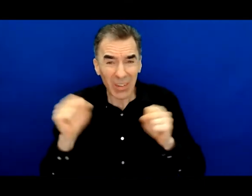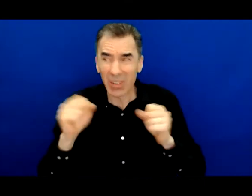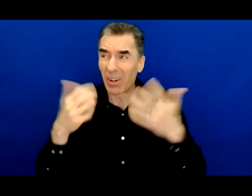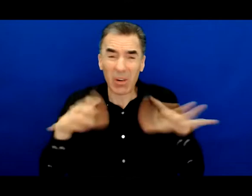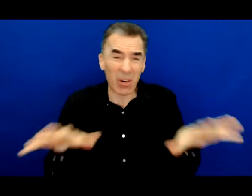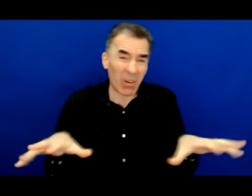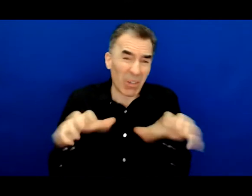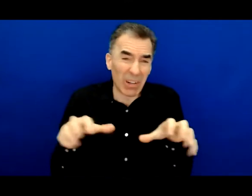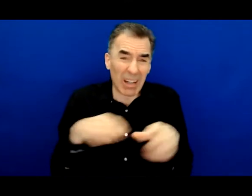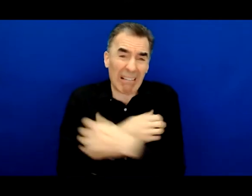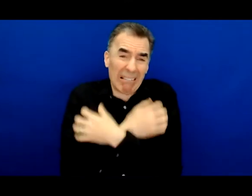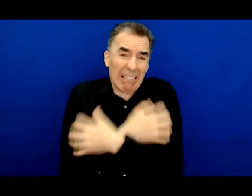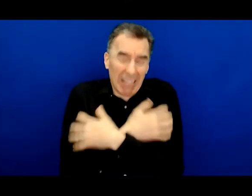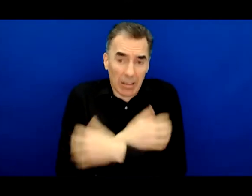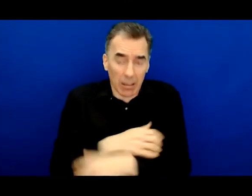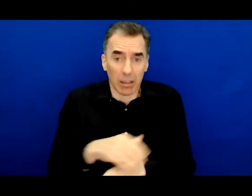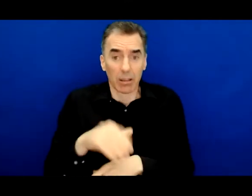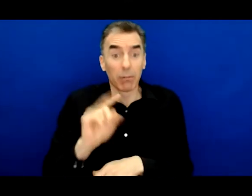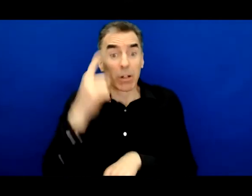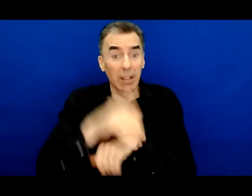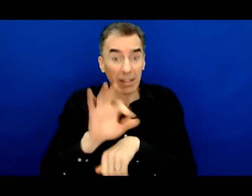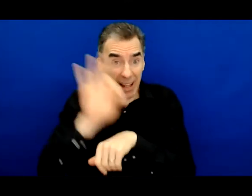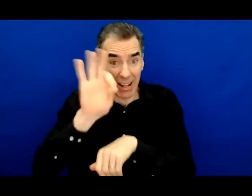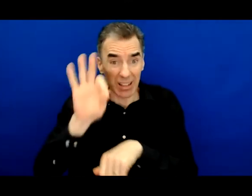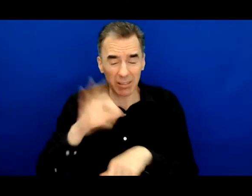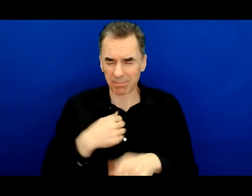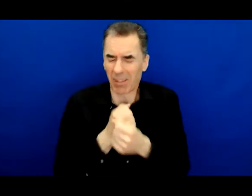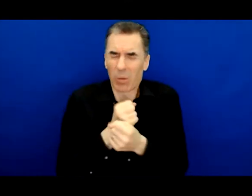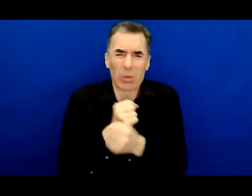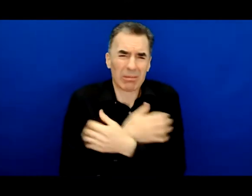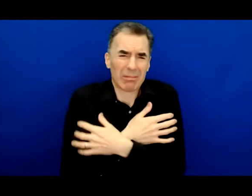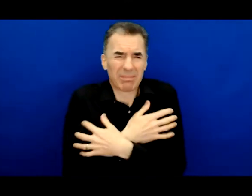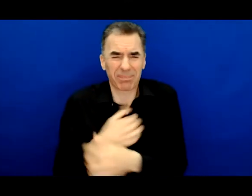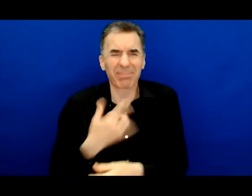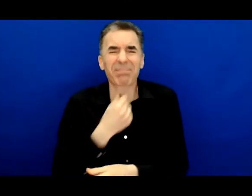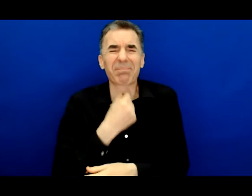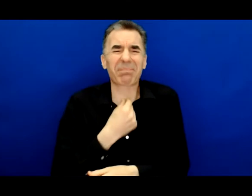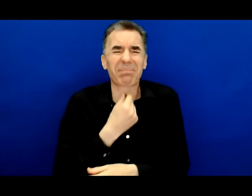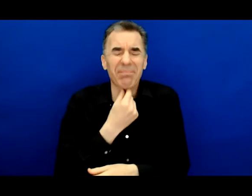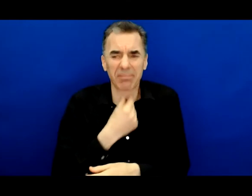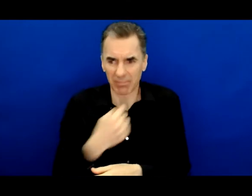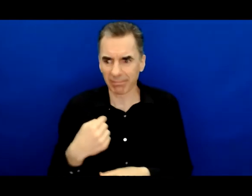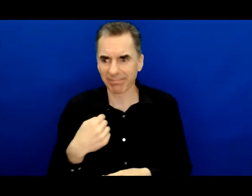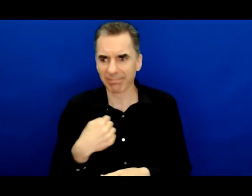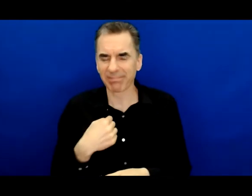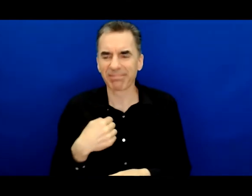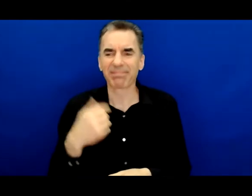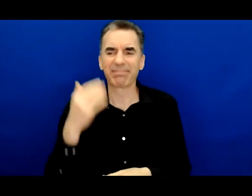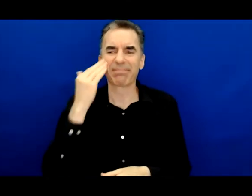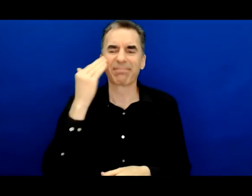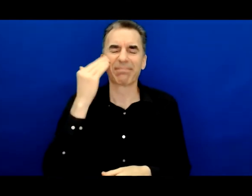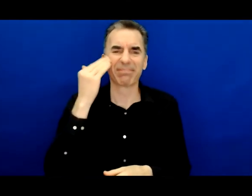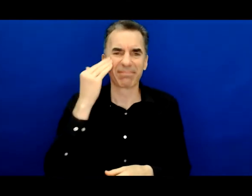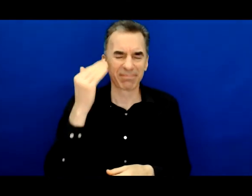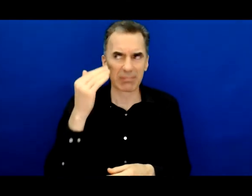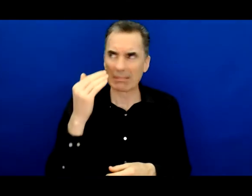By 9 p.m. on the first night, I was freezing and I felt a sore throat start to develop. I knew my body well enough to know I was late, to